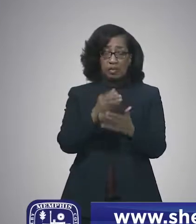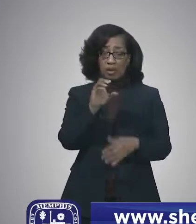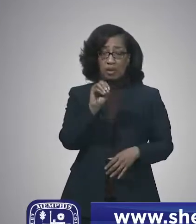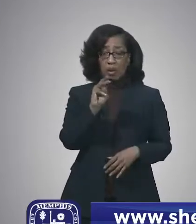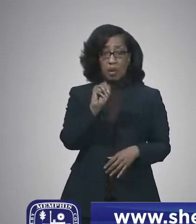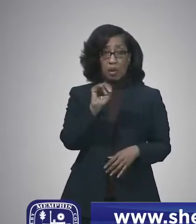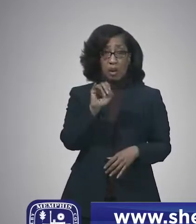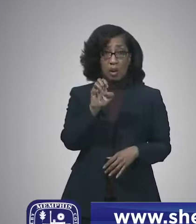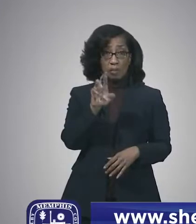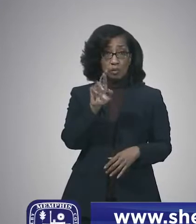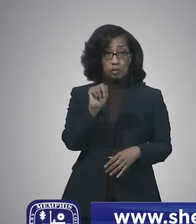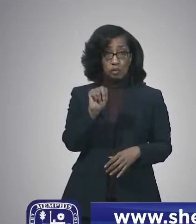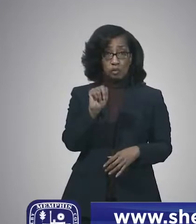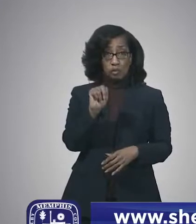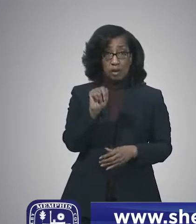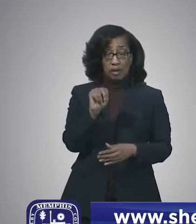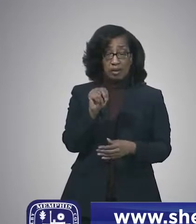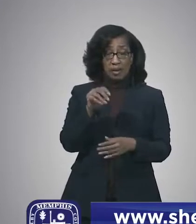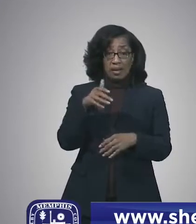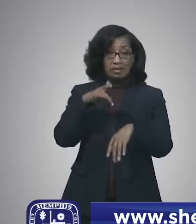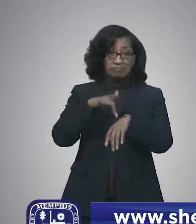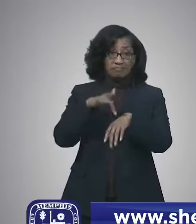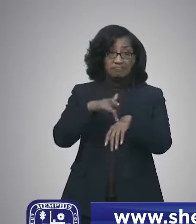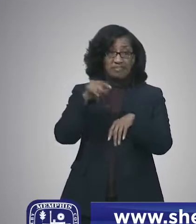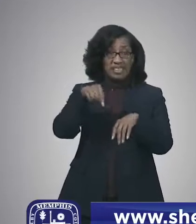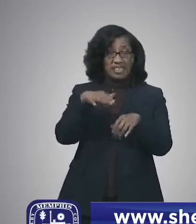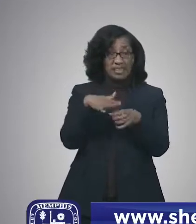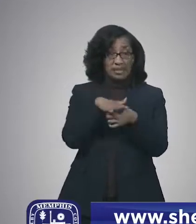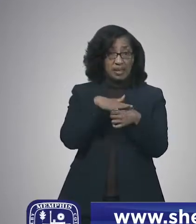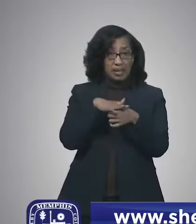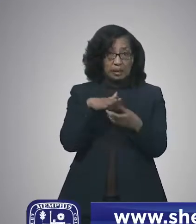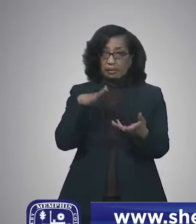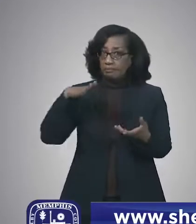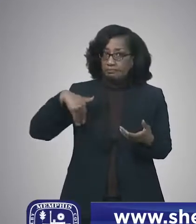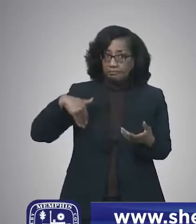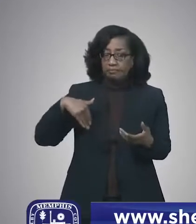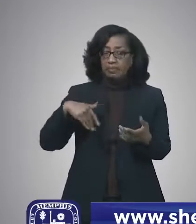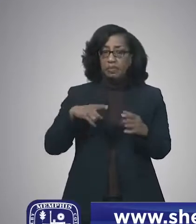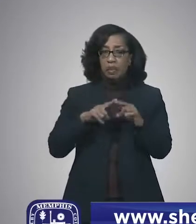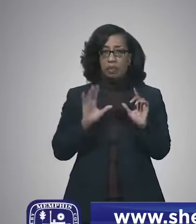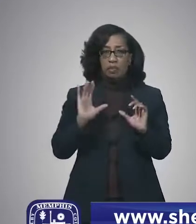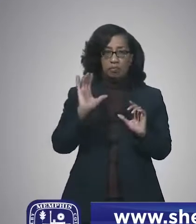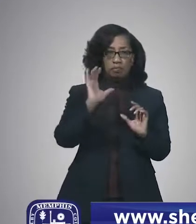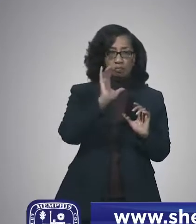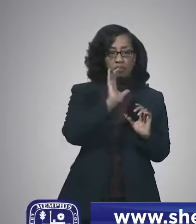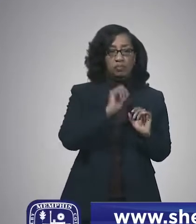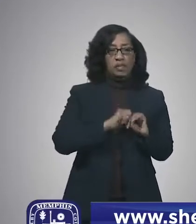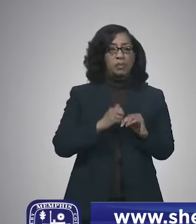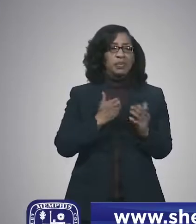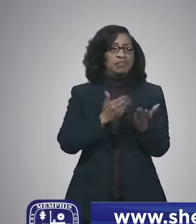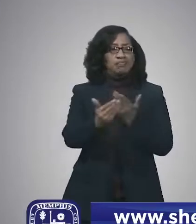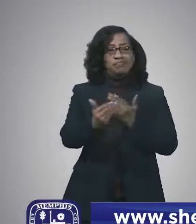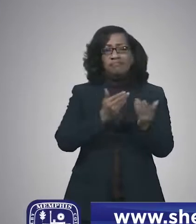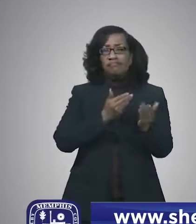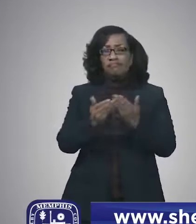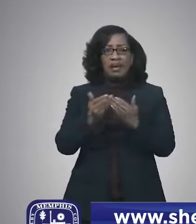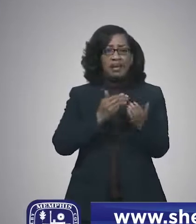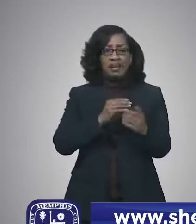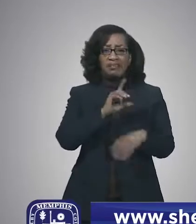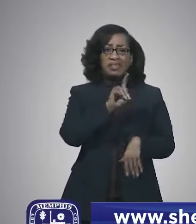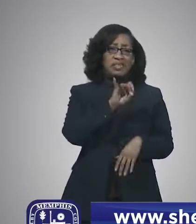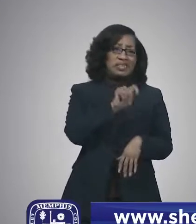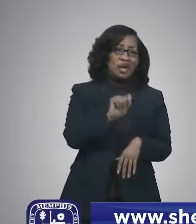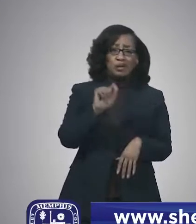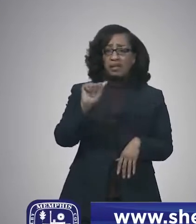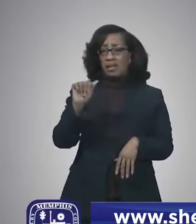cases in our community. With that said, no matter what variant is predominant, it's still very much important to